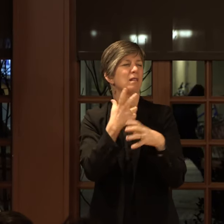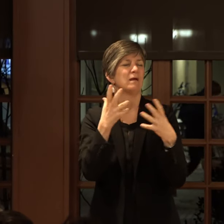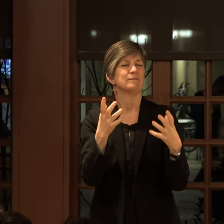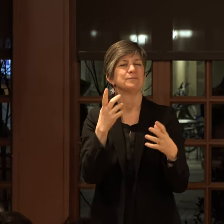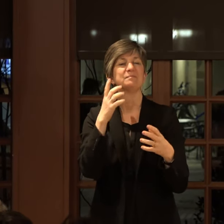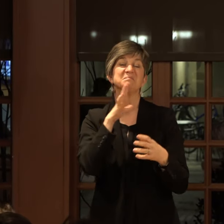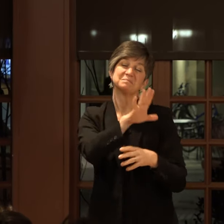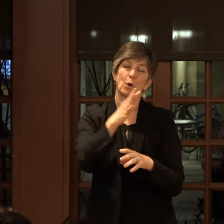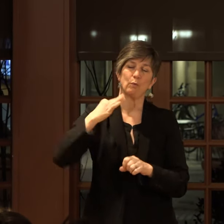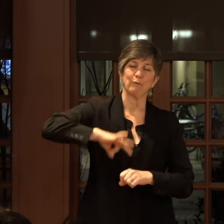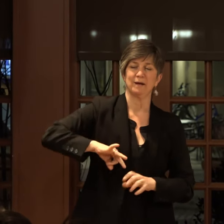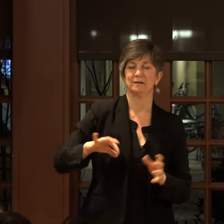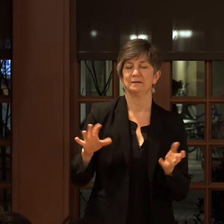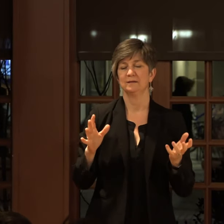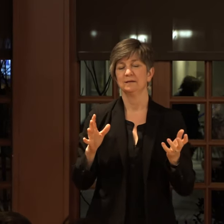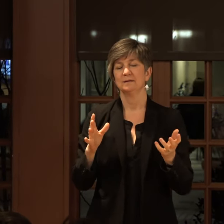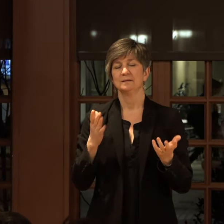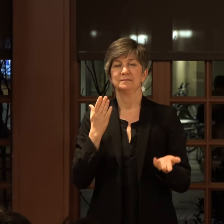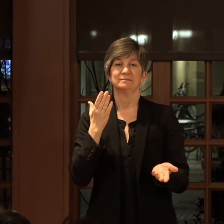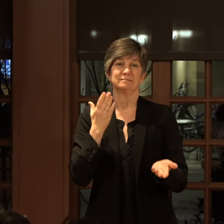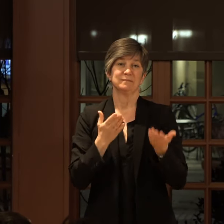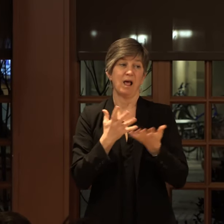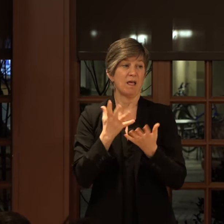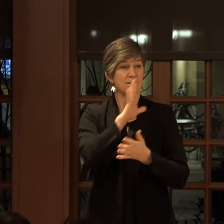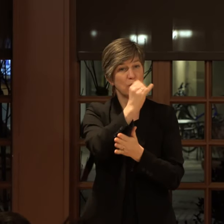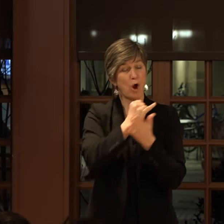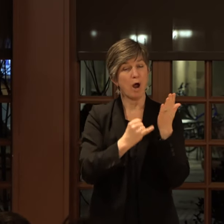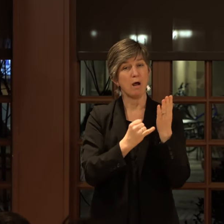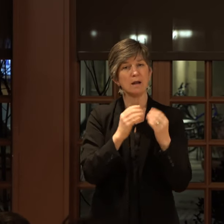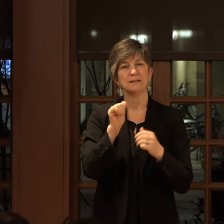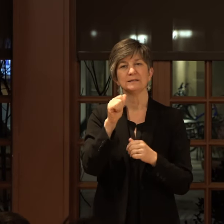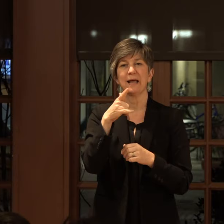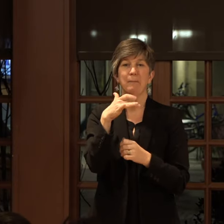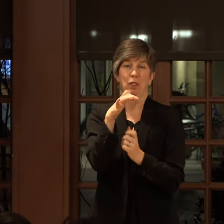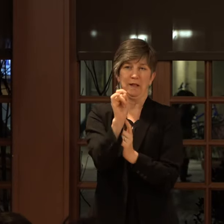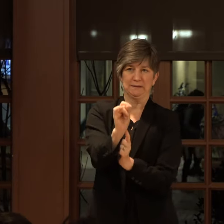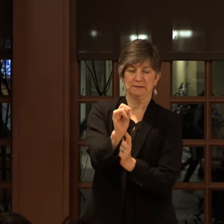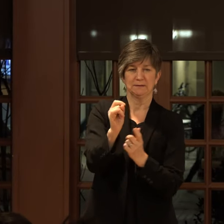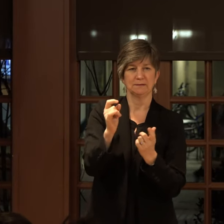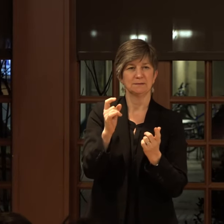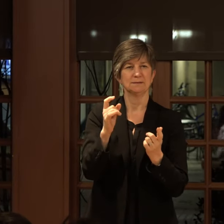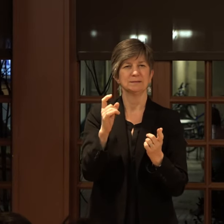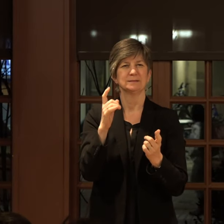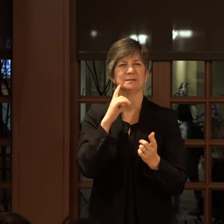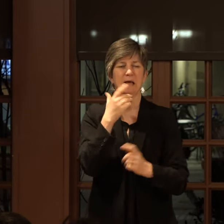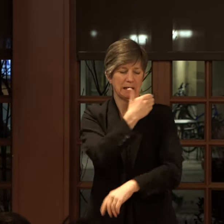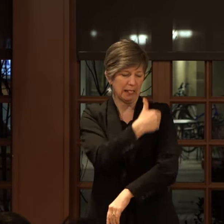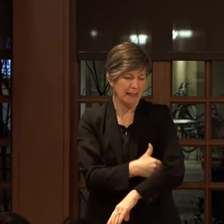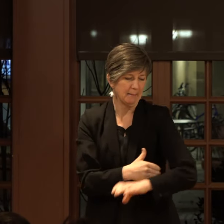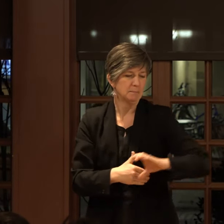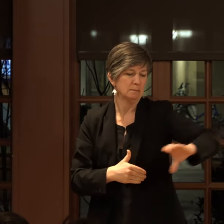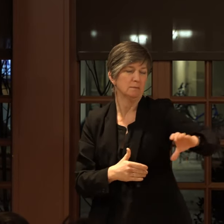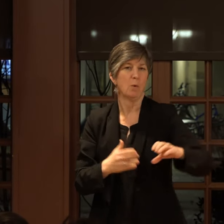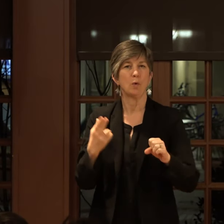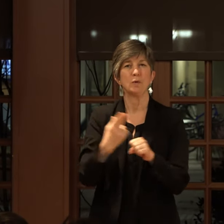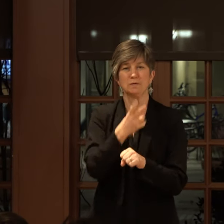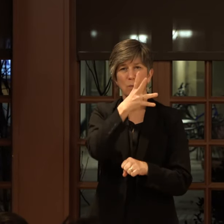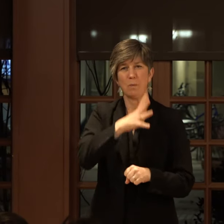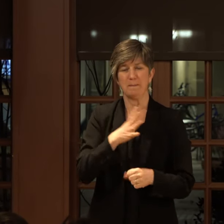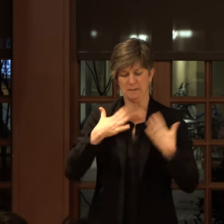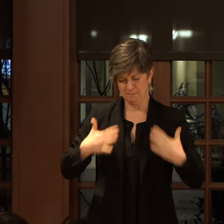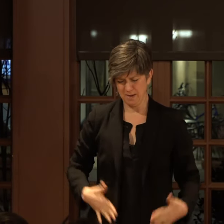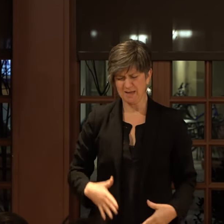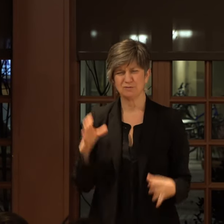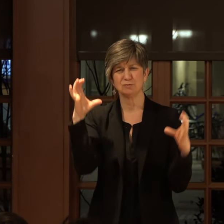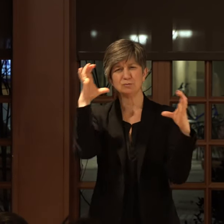I mean, to her credit, perhaps a lot of her art is ableist, right? She uses a lot of, like, disembodied limbs, and uses women's bodies in very bizarre